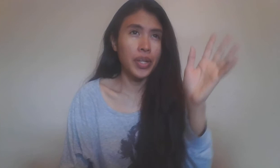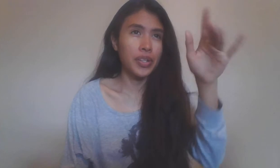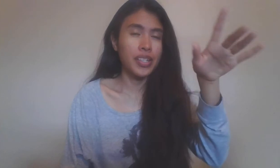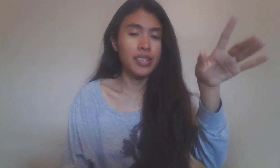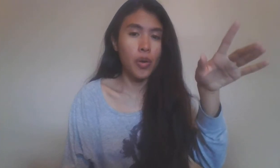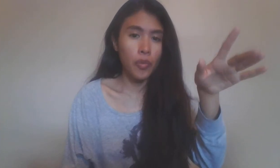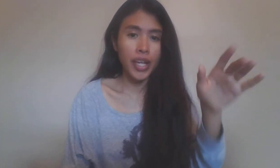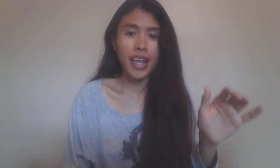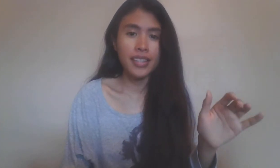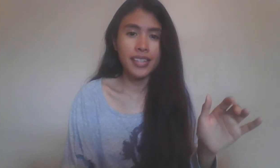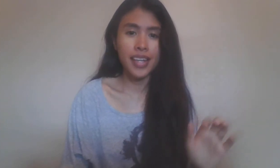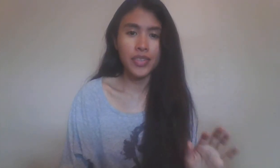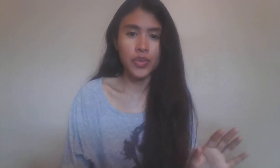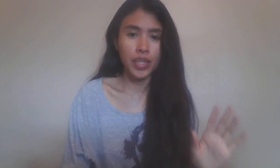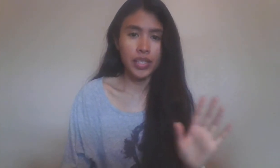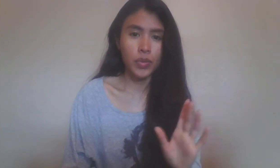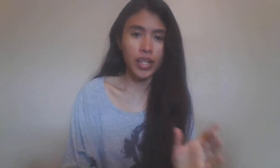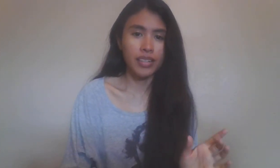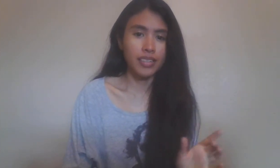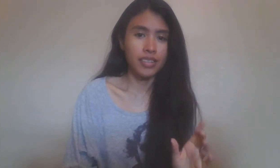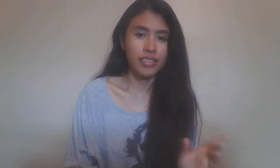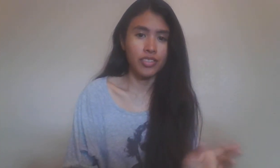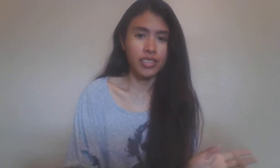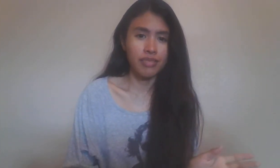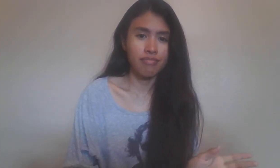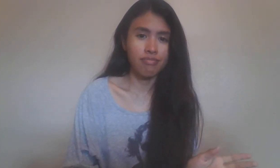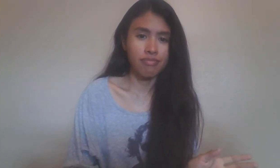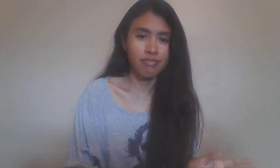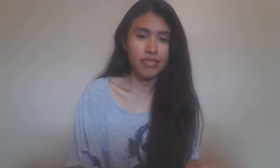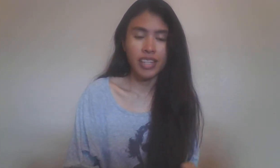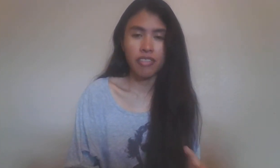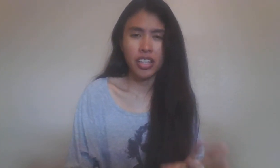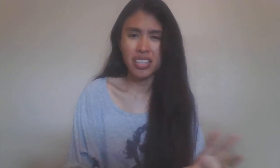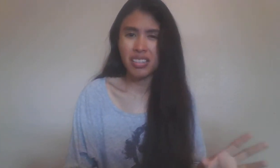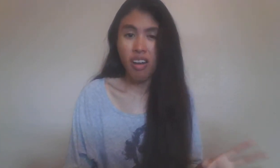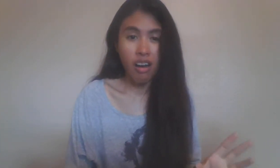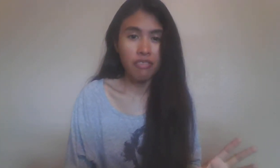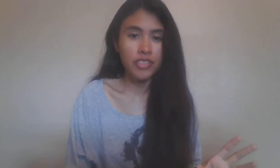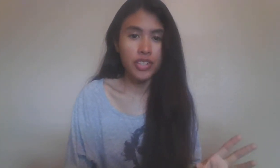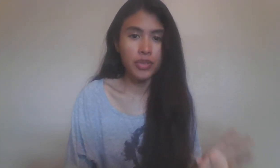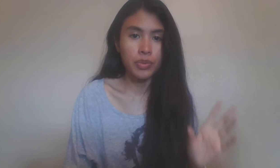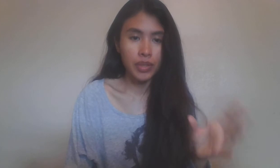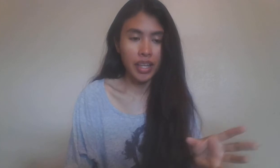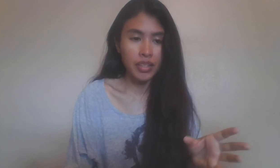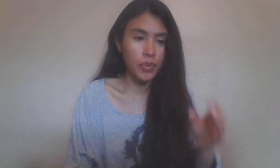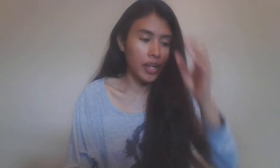weird it's overcast today so that's why it's just if it looks off to you that's why